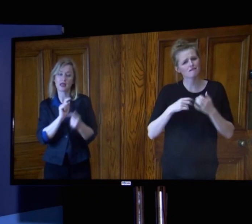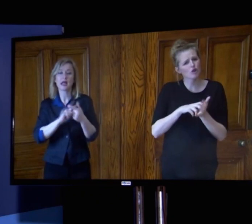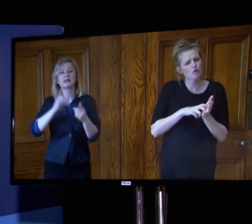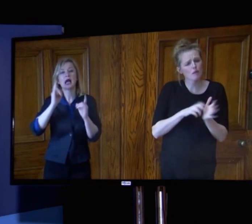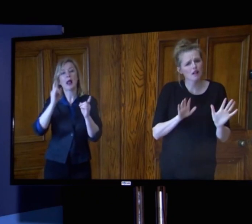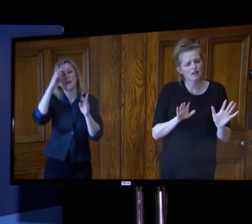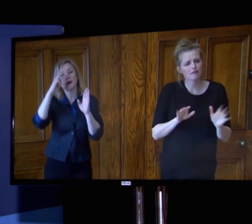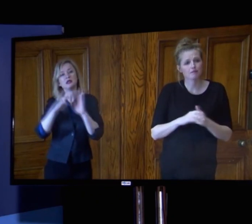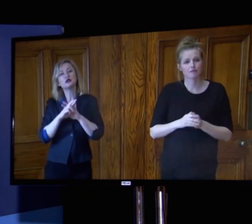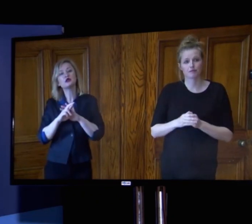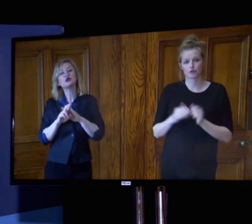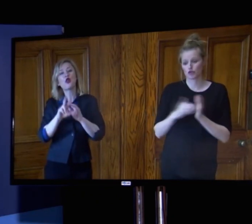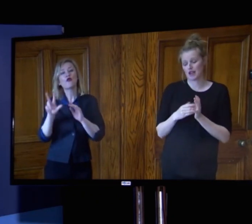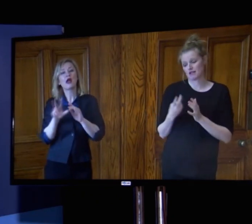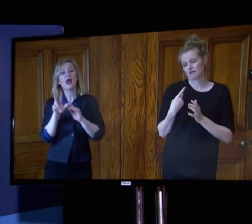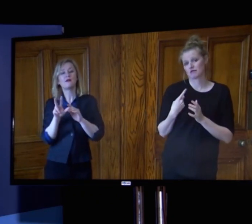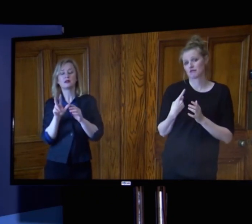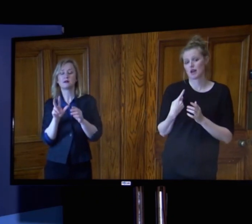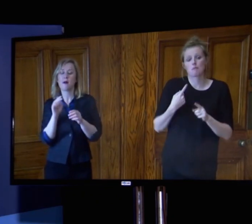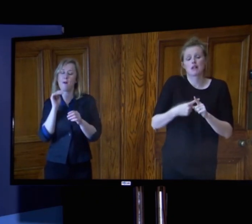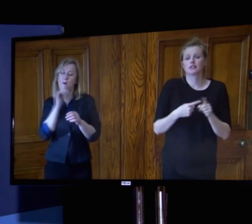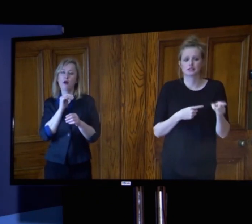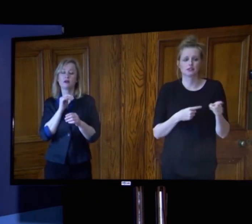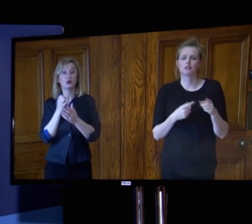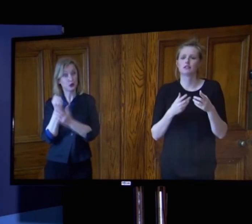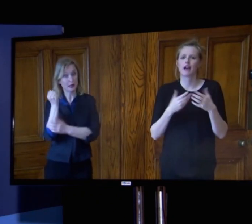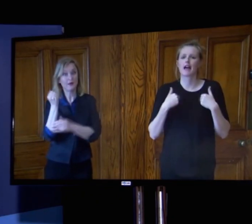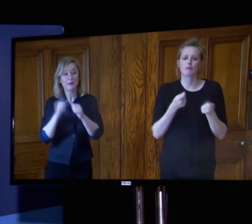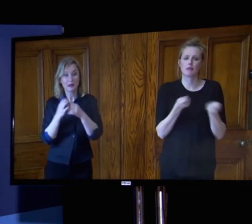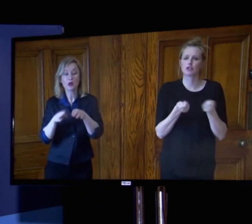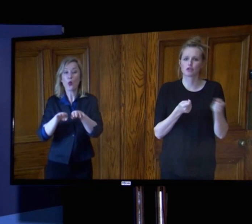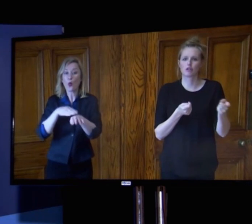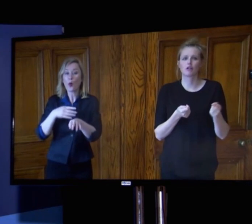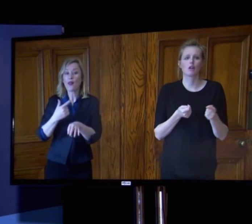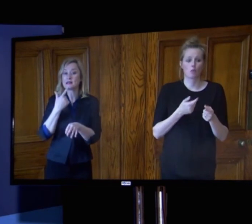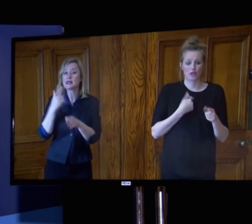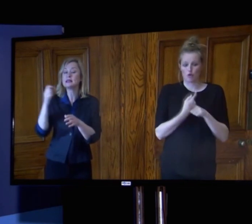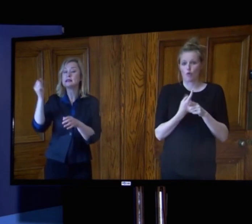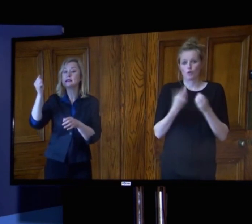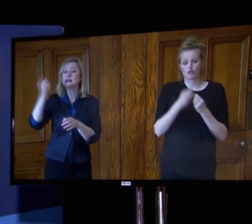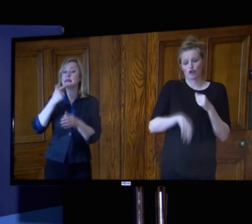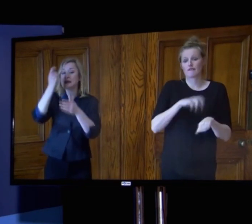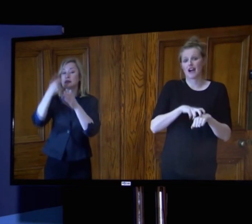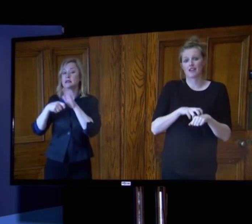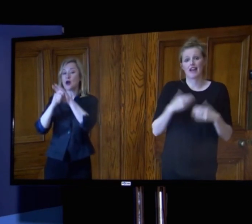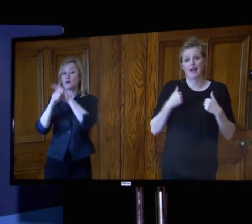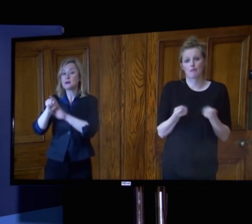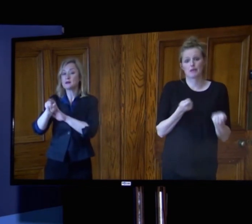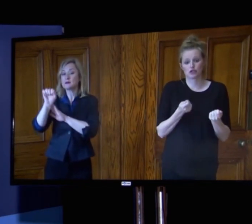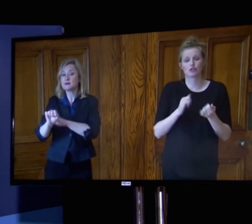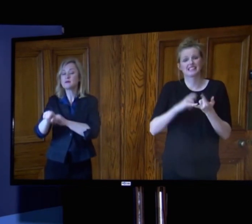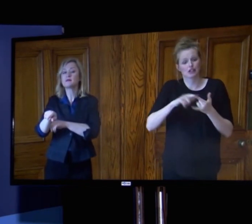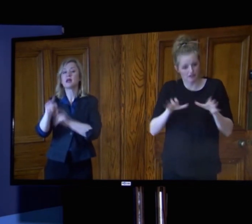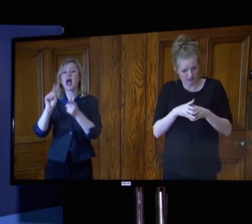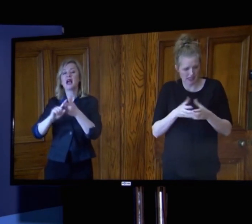had a very successful and important meeting with the Tanisja, the Health Minister, Simon Harris, as well as the British Secretary of State, to discuss